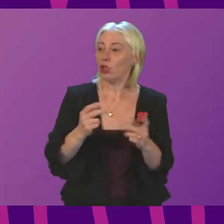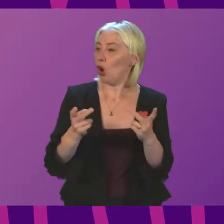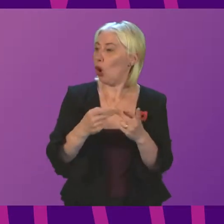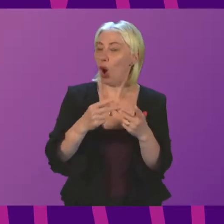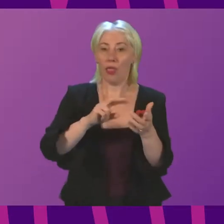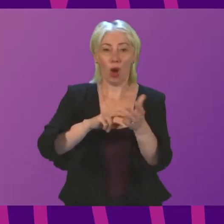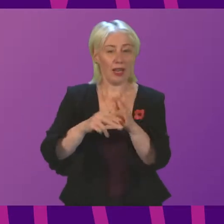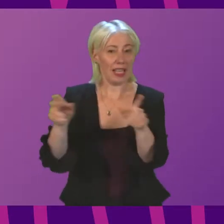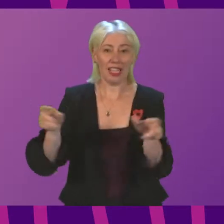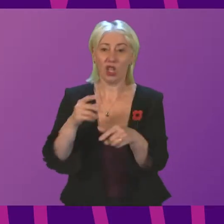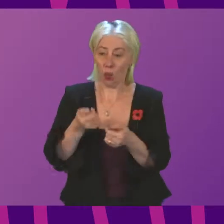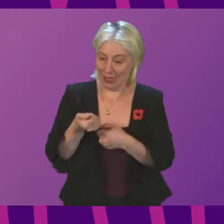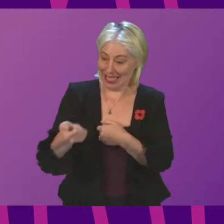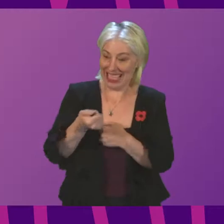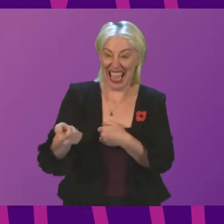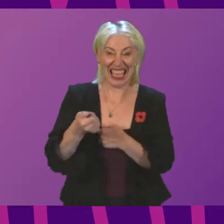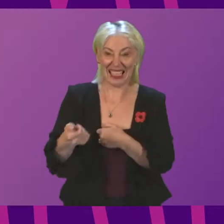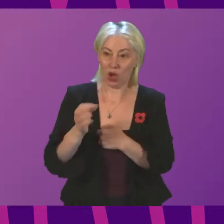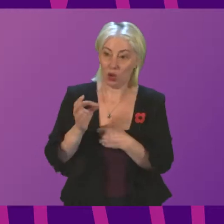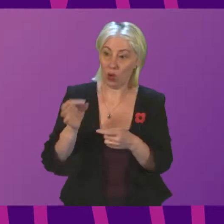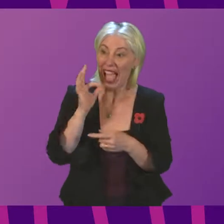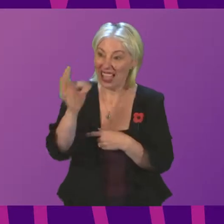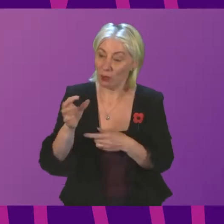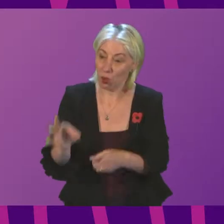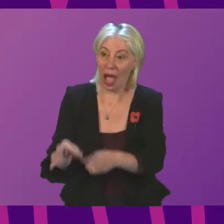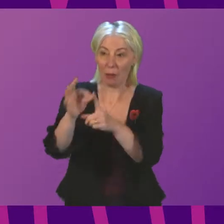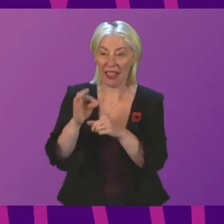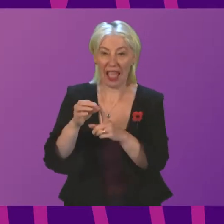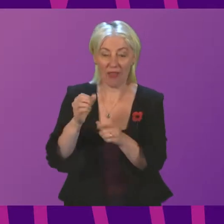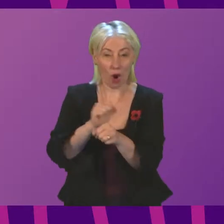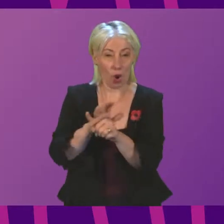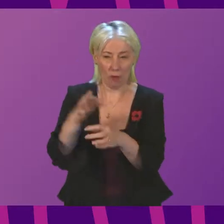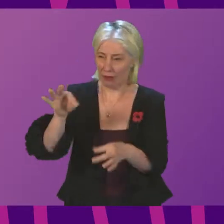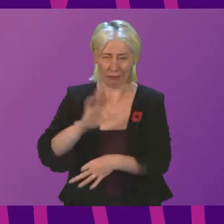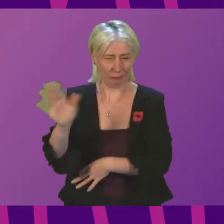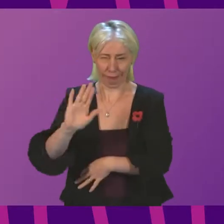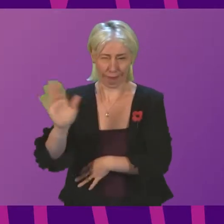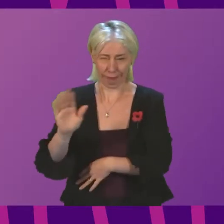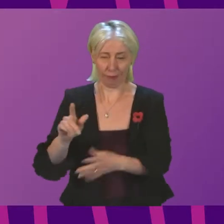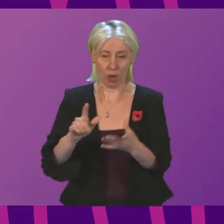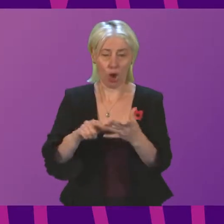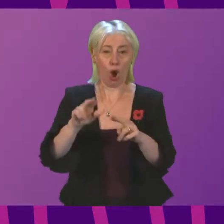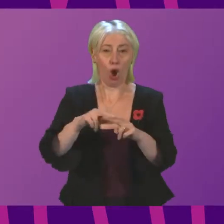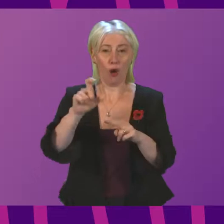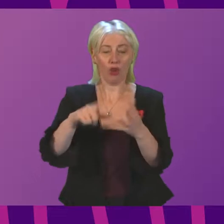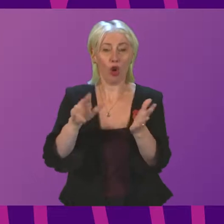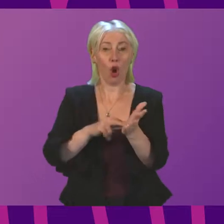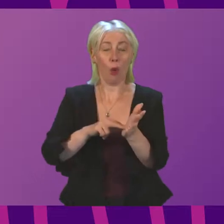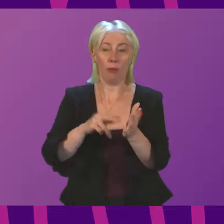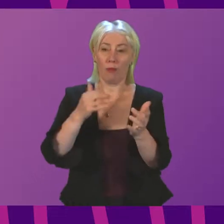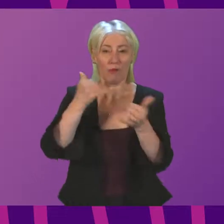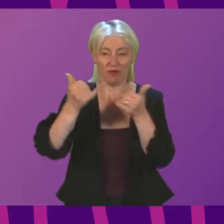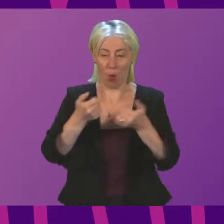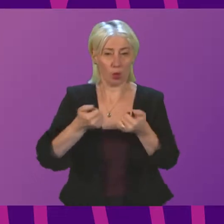text individuals to invite them to apply for a COVID pass or certificate. Ofcom, the UK's communications regulator, have published